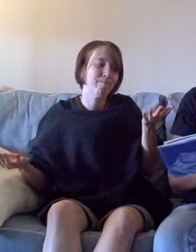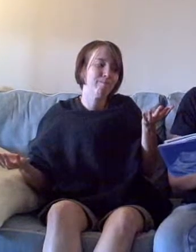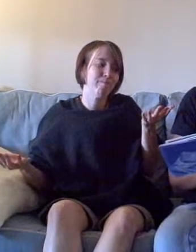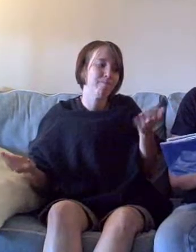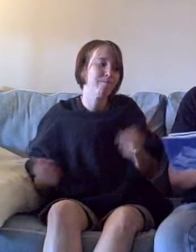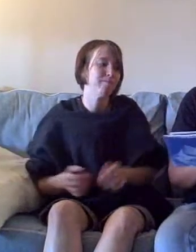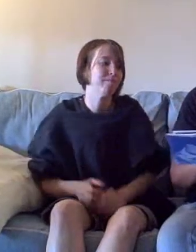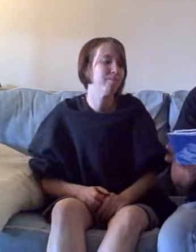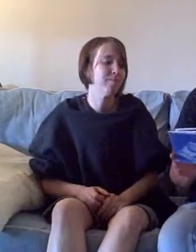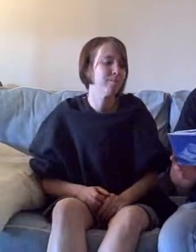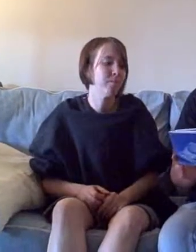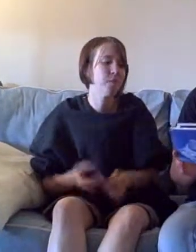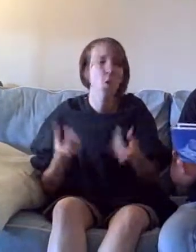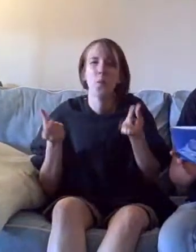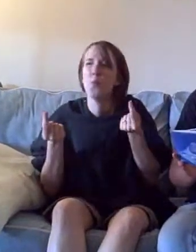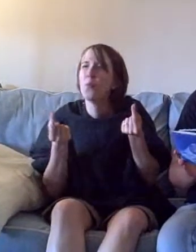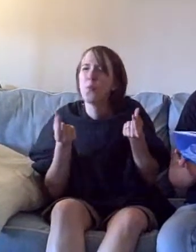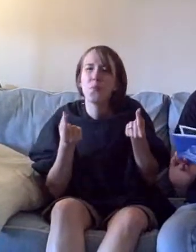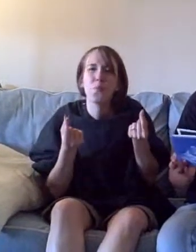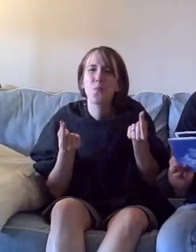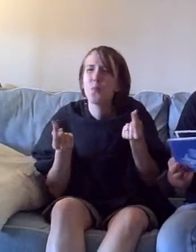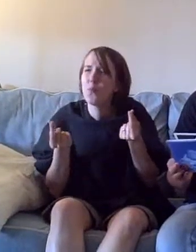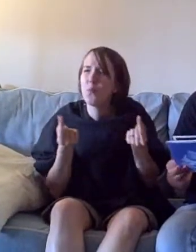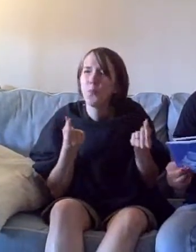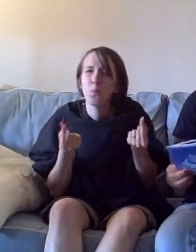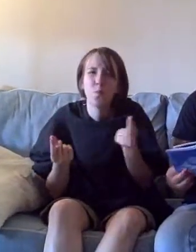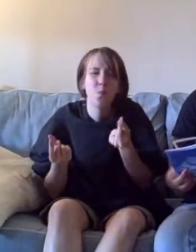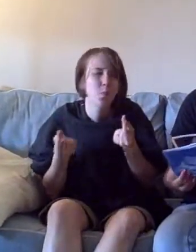Oh, what to do, what to do.